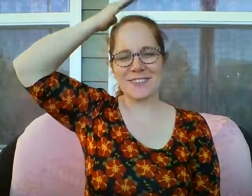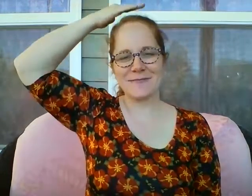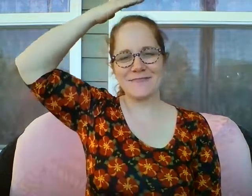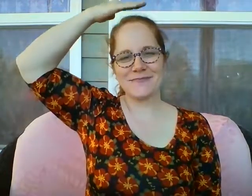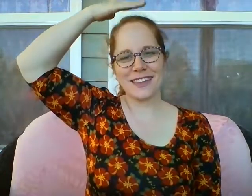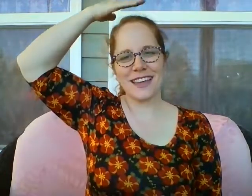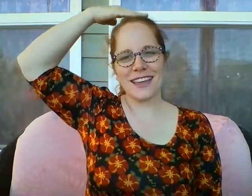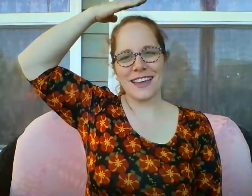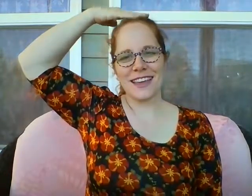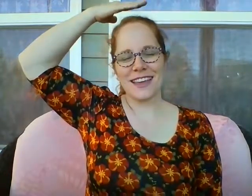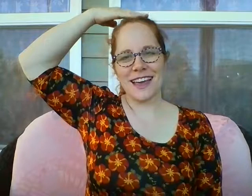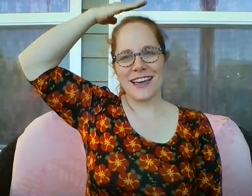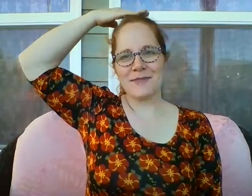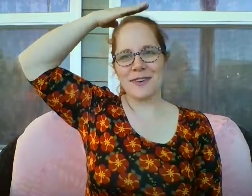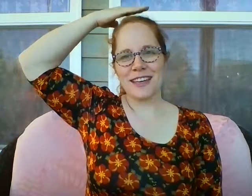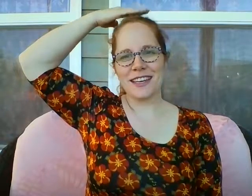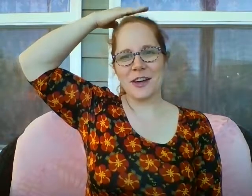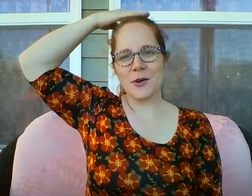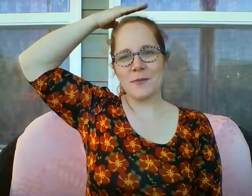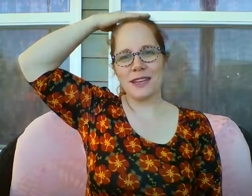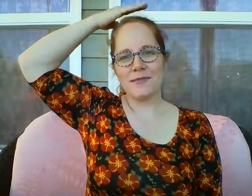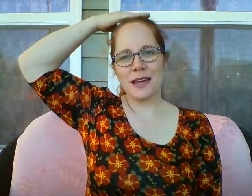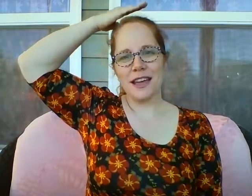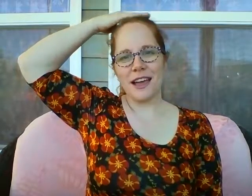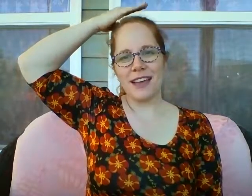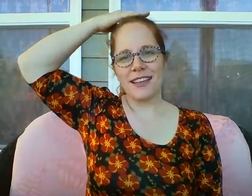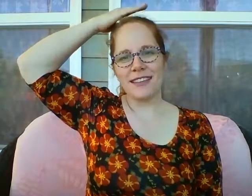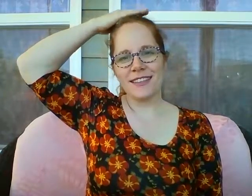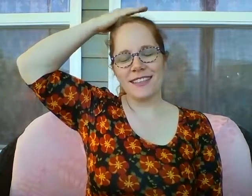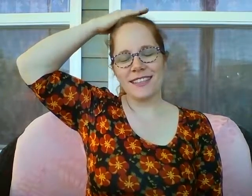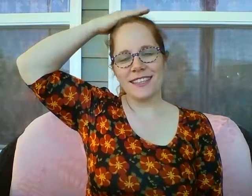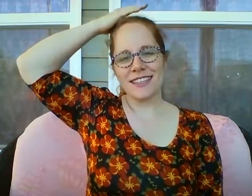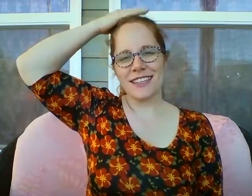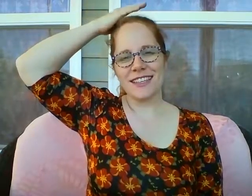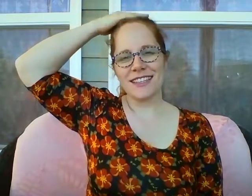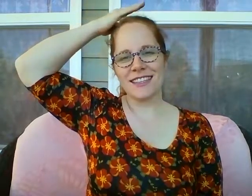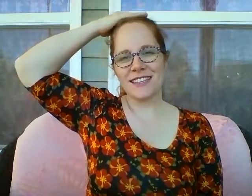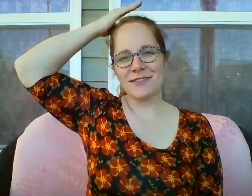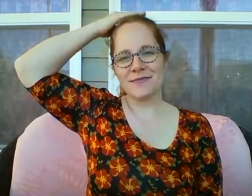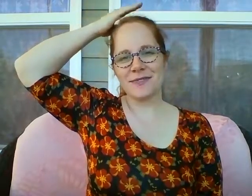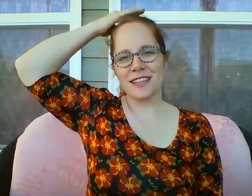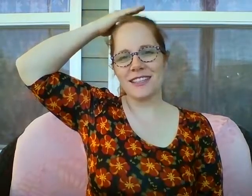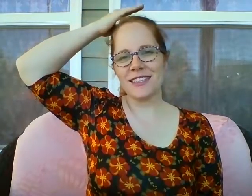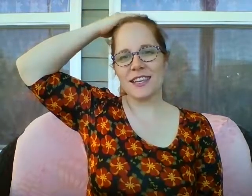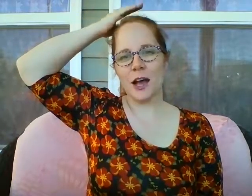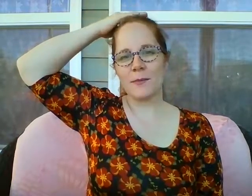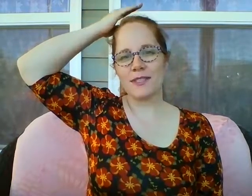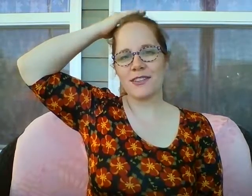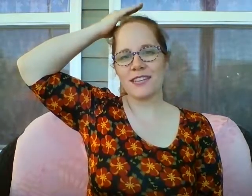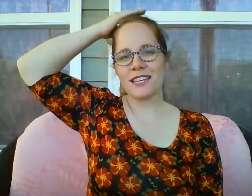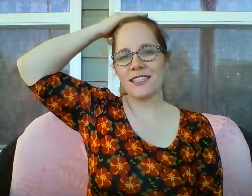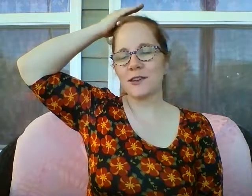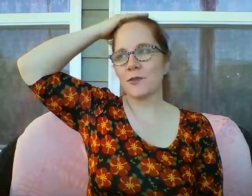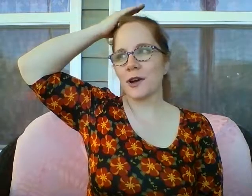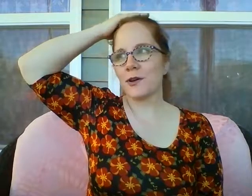I am ready to open my eyes to the opportunity to grow.